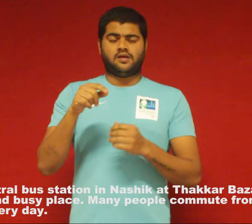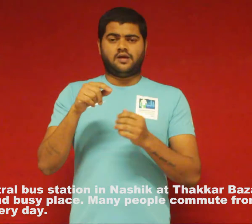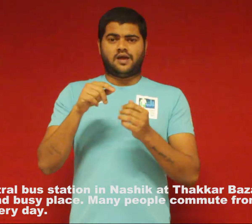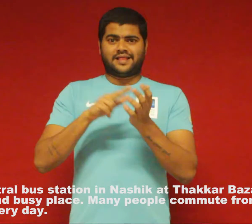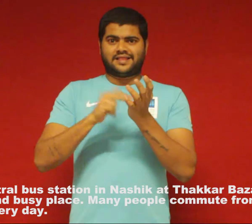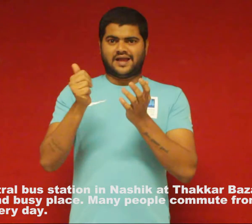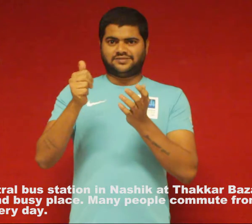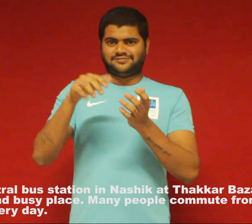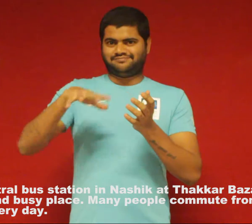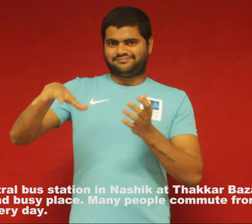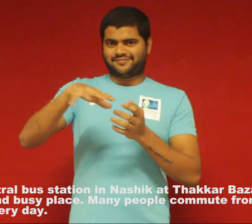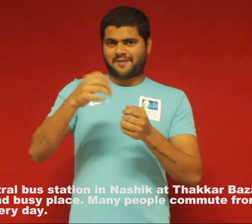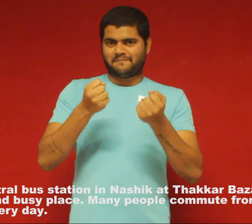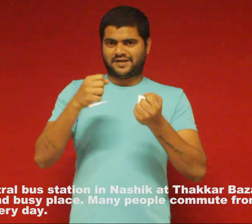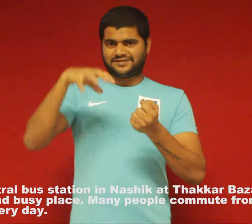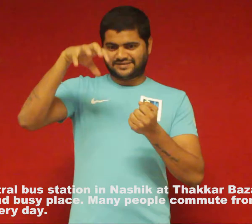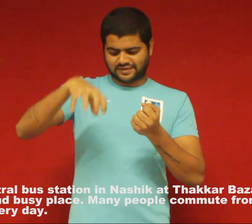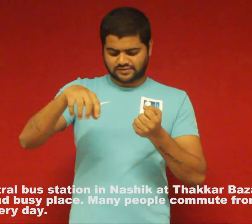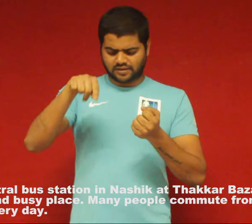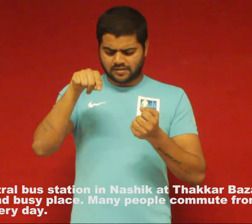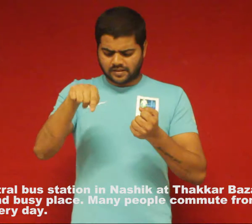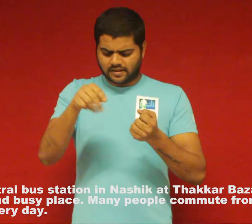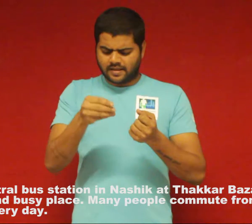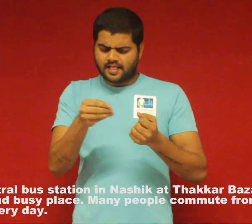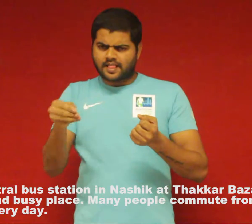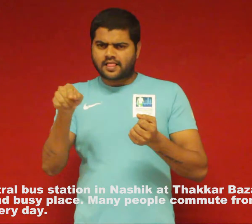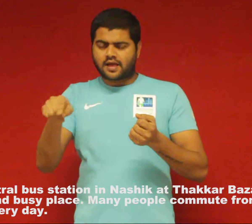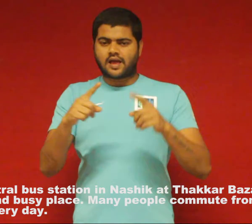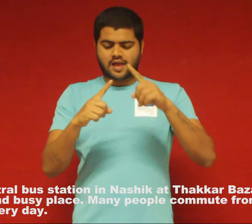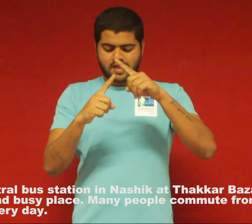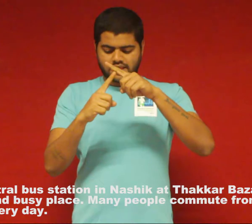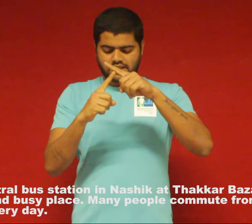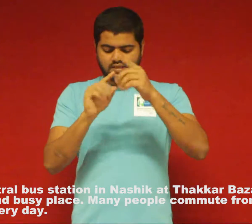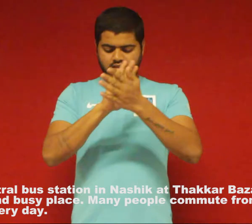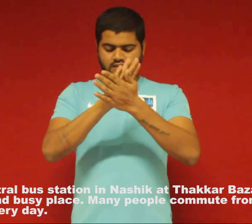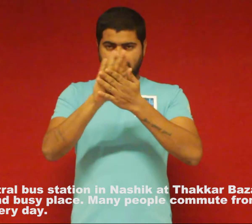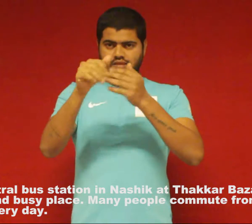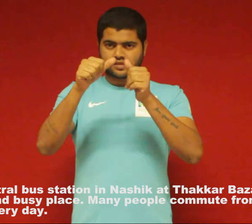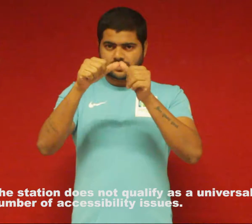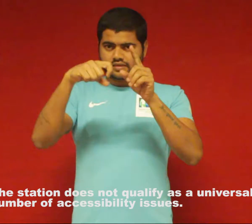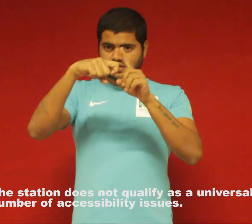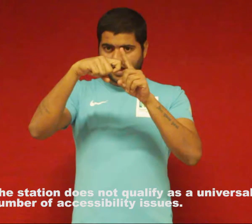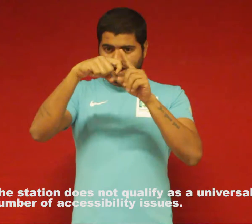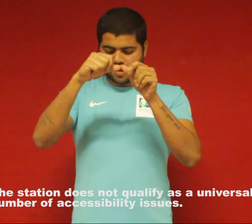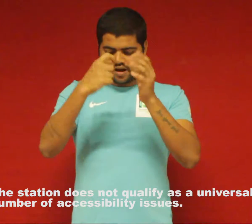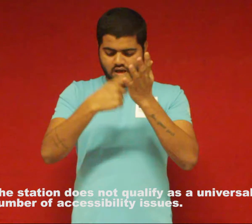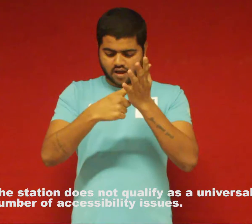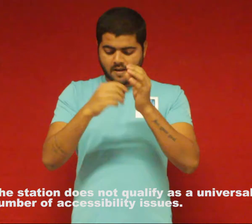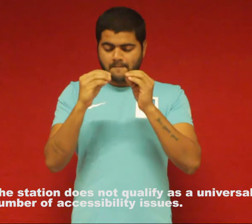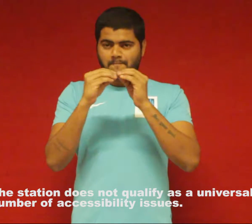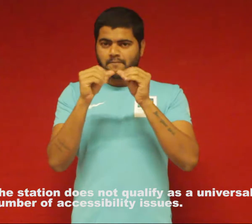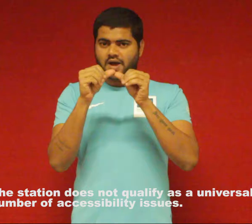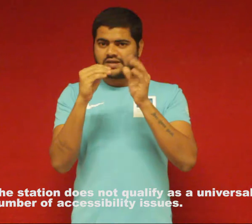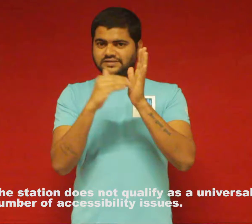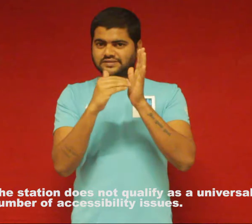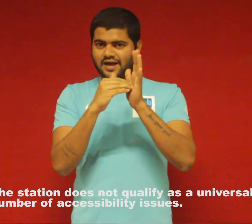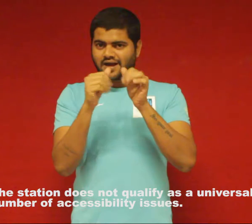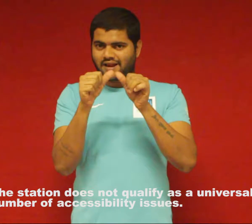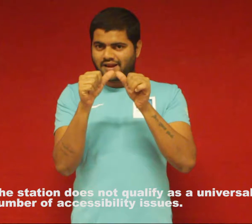and busy place. Many people commute from this depot every day although the station does not qualify as an